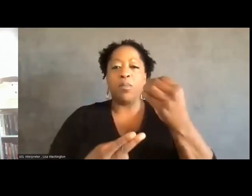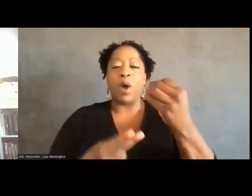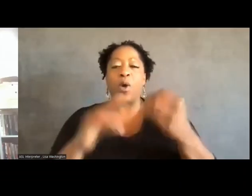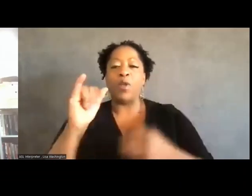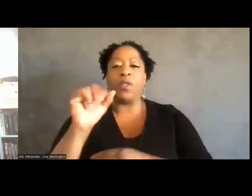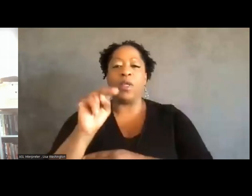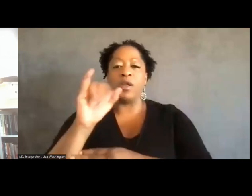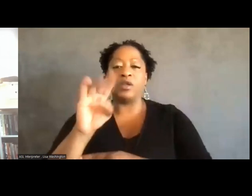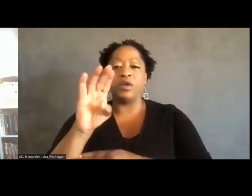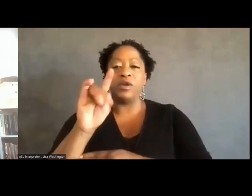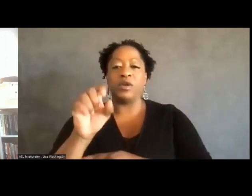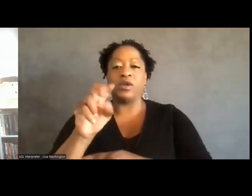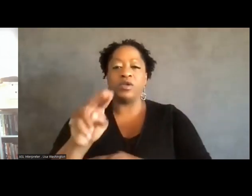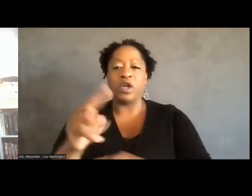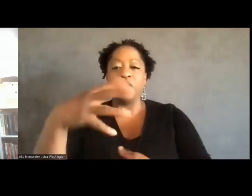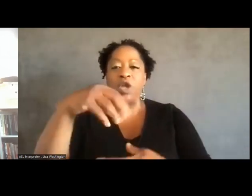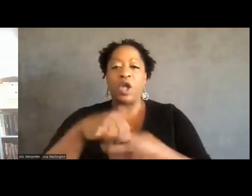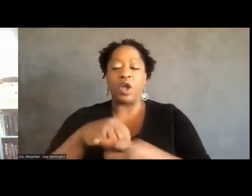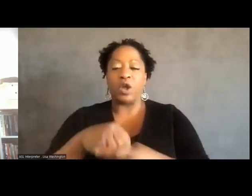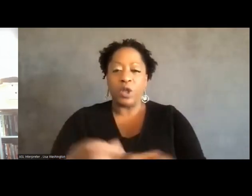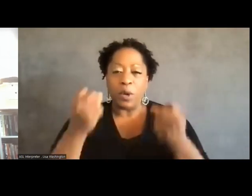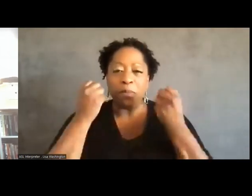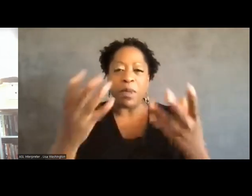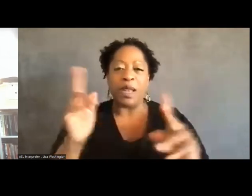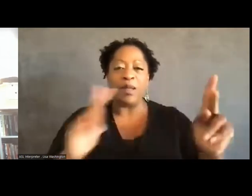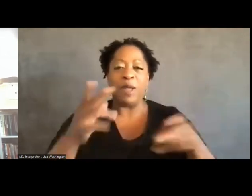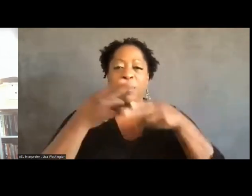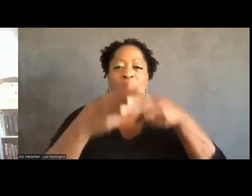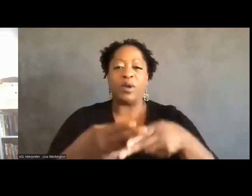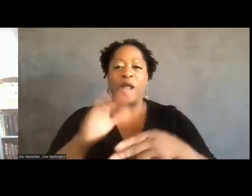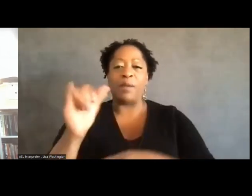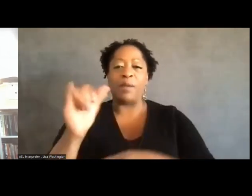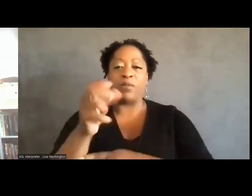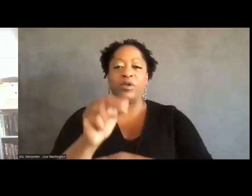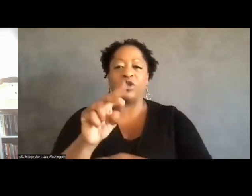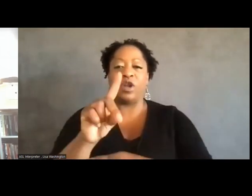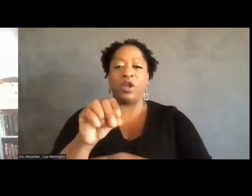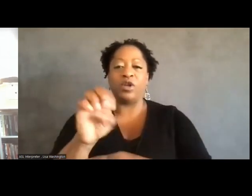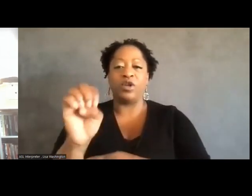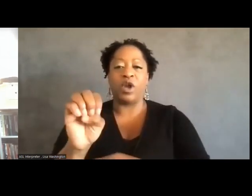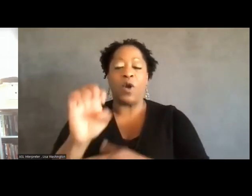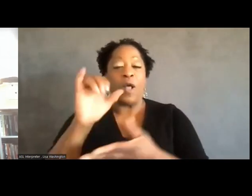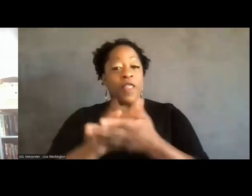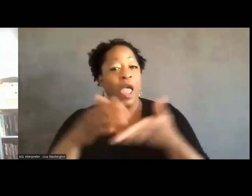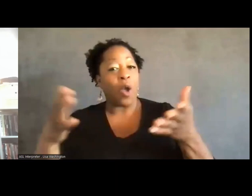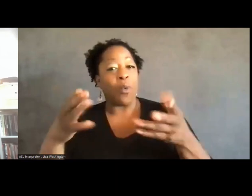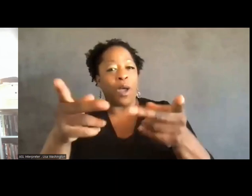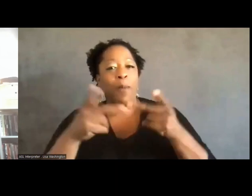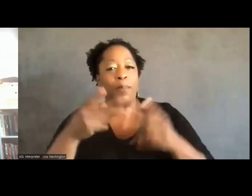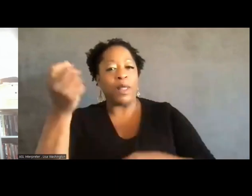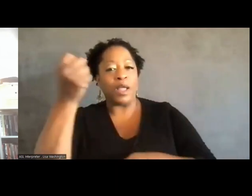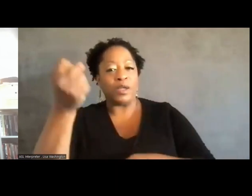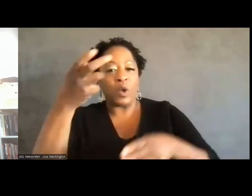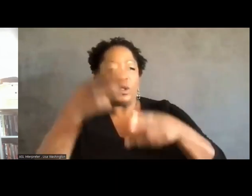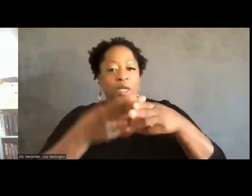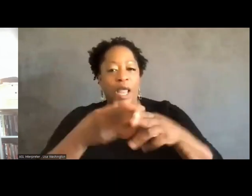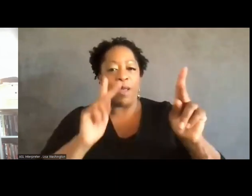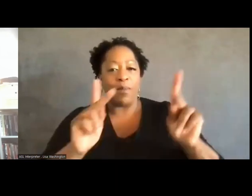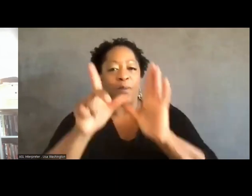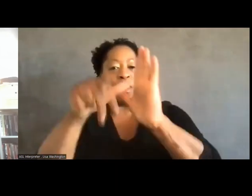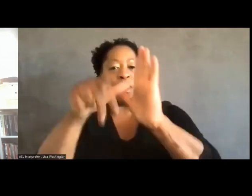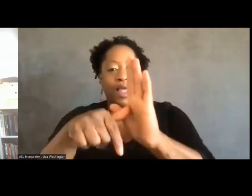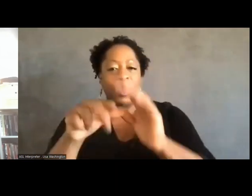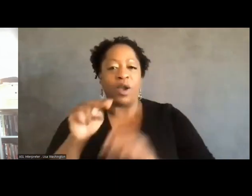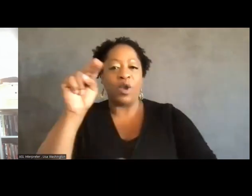dozens of so-called John Does, which were placeholders for people that could be named at later date. The North